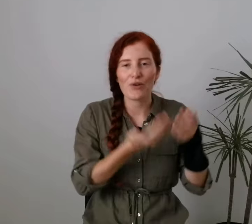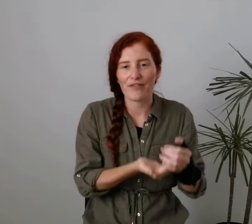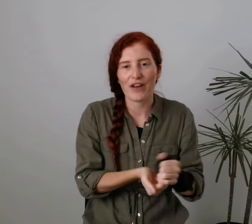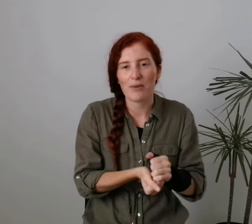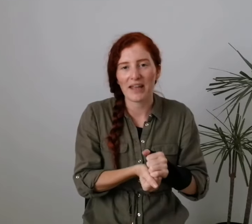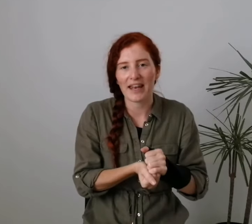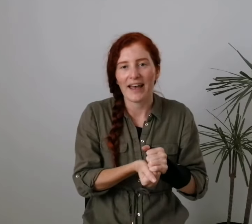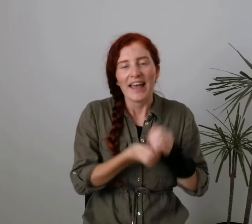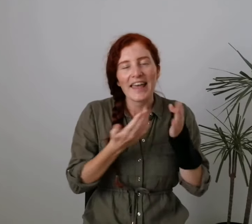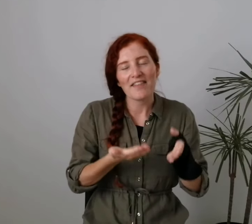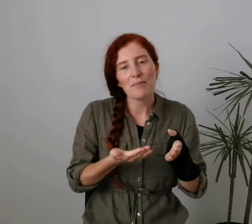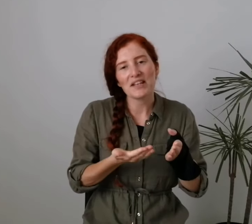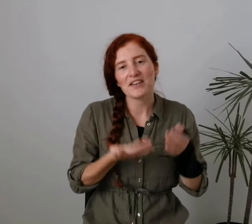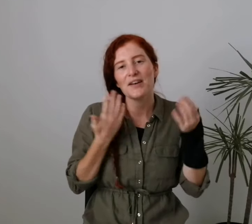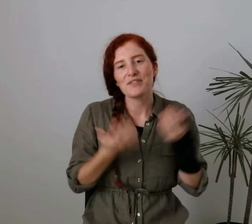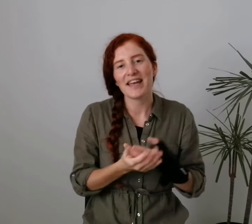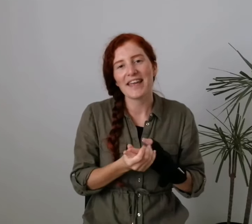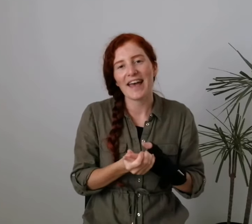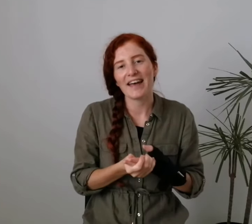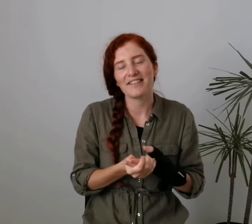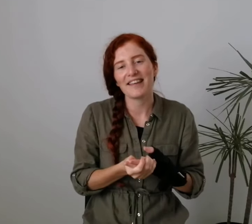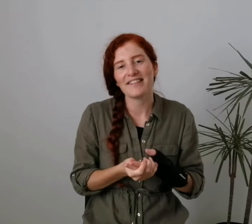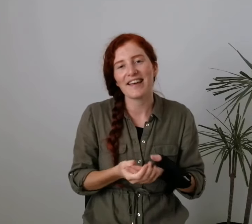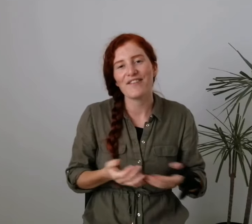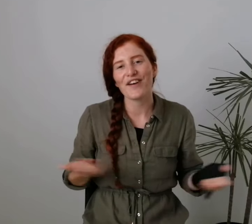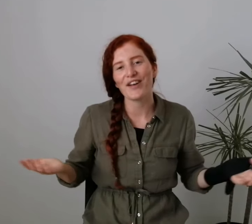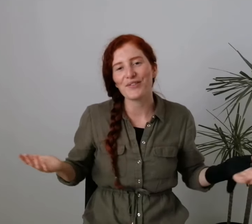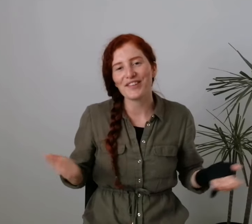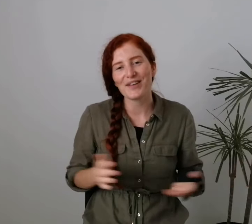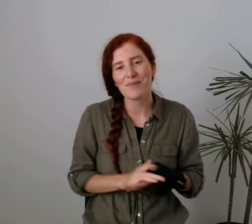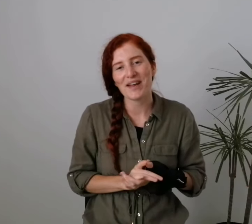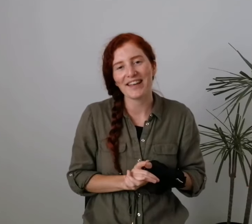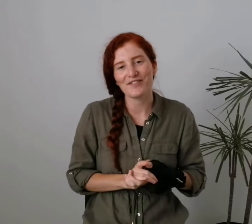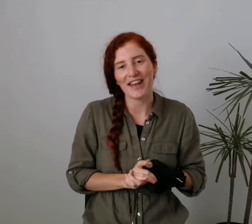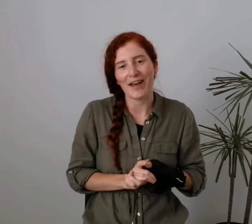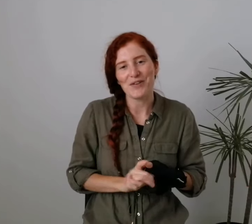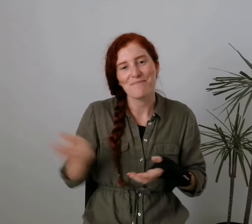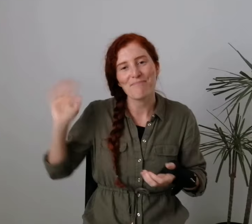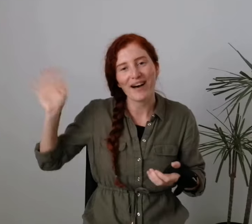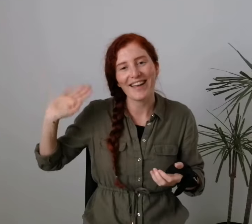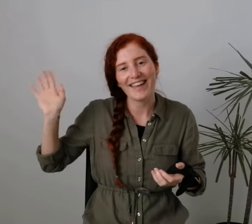or if they're a beginner. In the meantime, take care and stay safe and I'll see you in my next video. Bye.